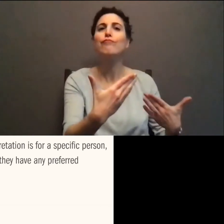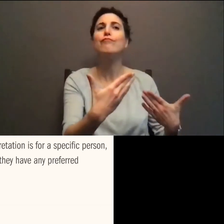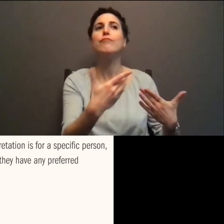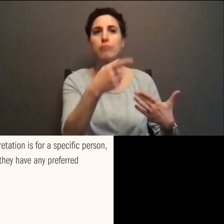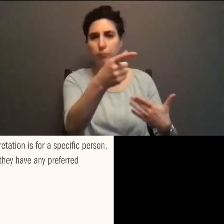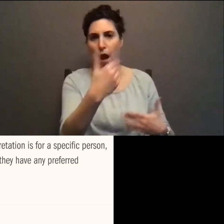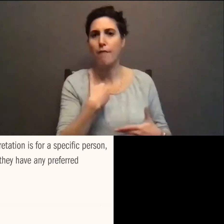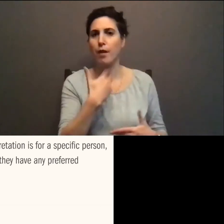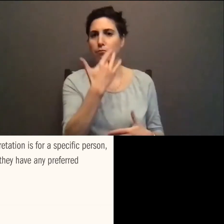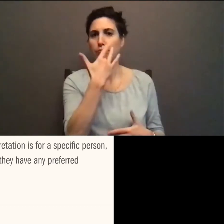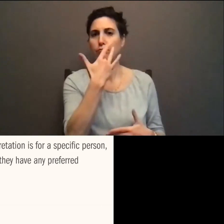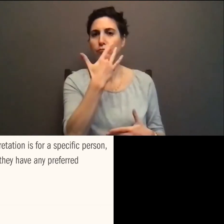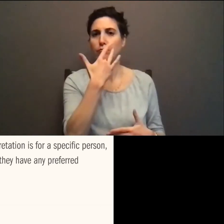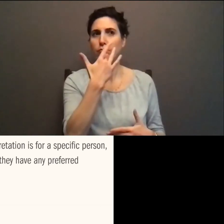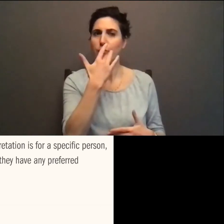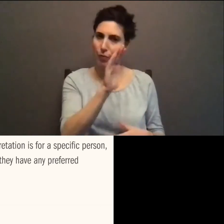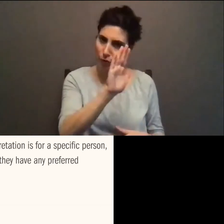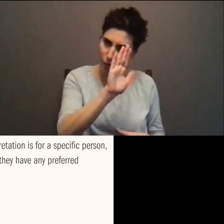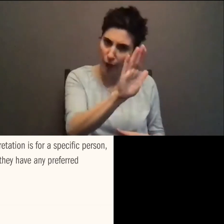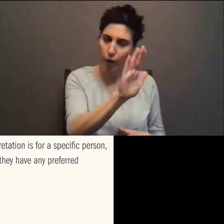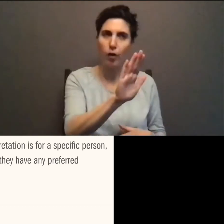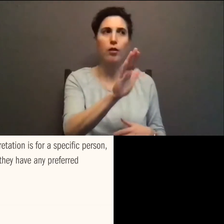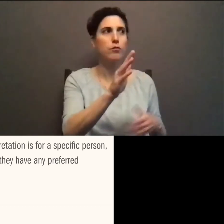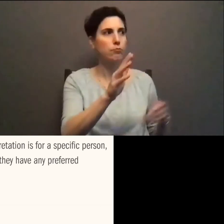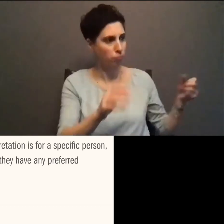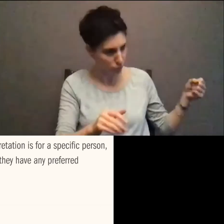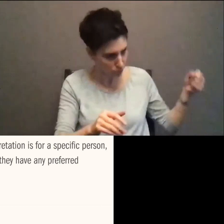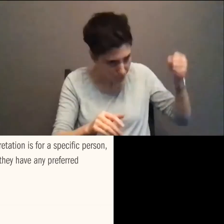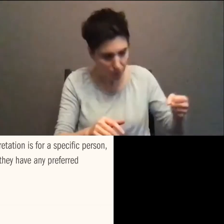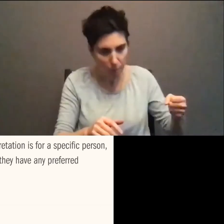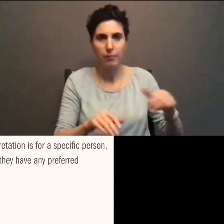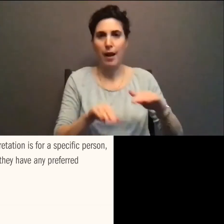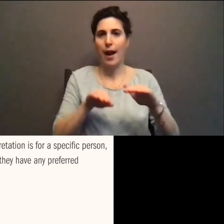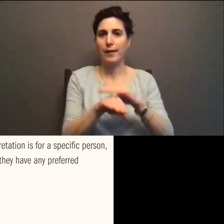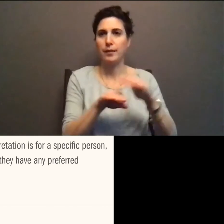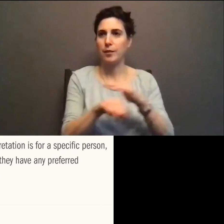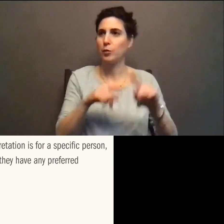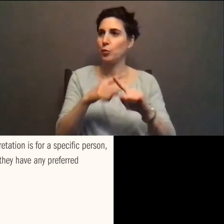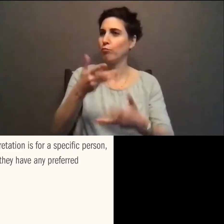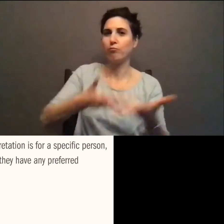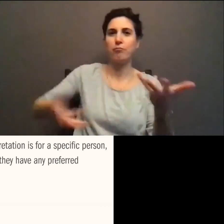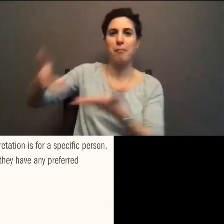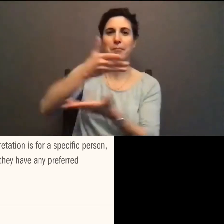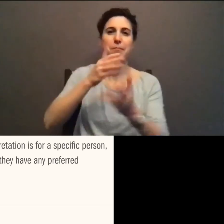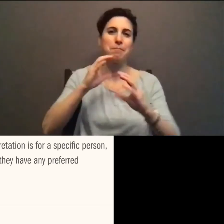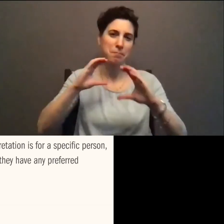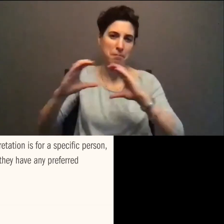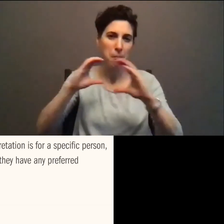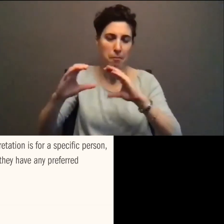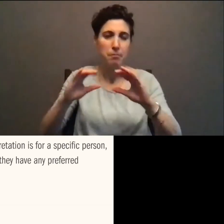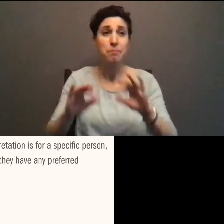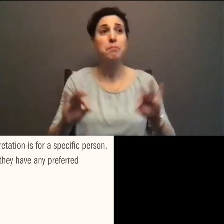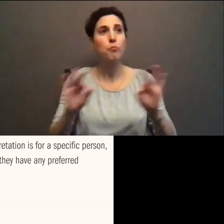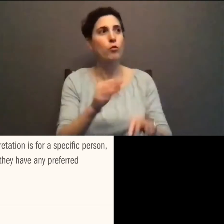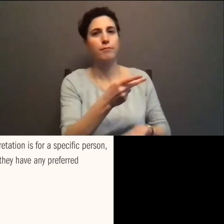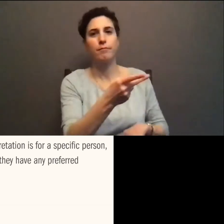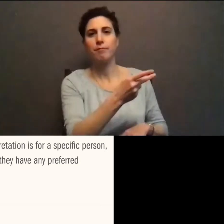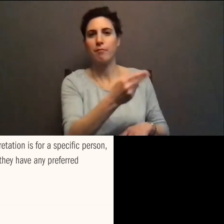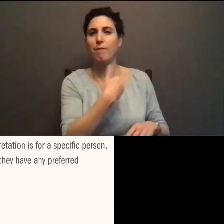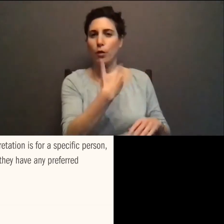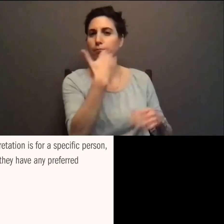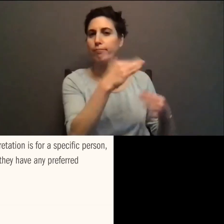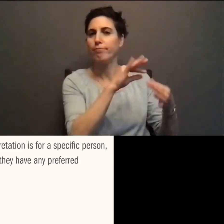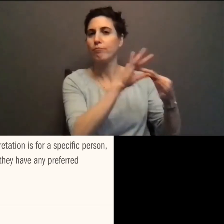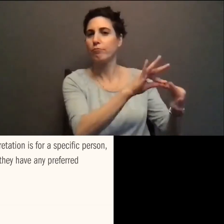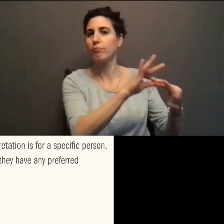interpreter is their access to the communication. So having a good relationship is really